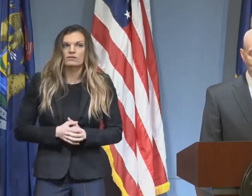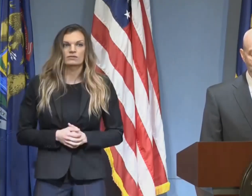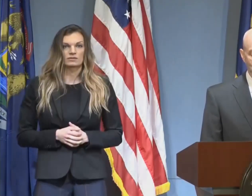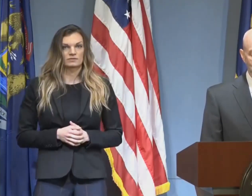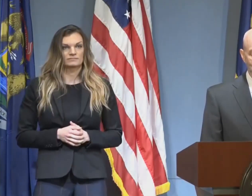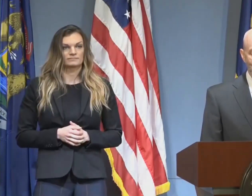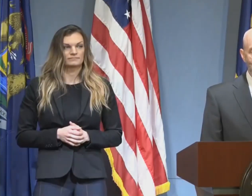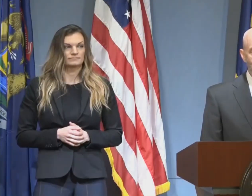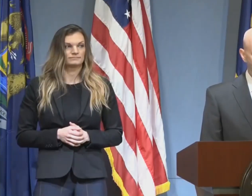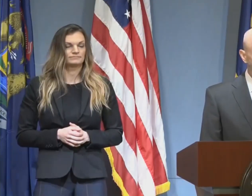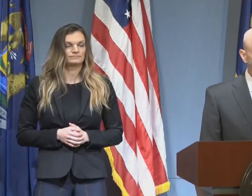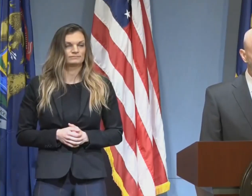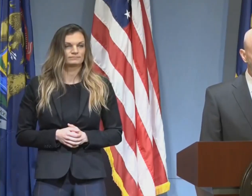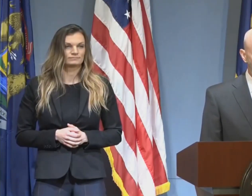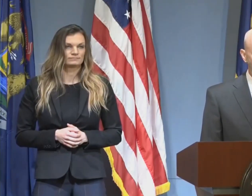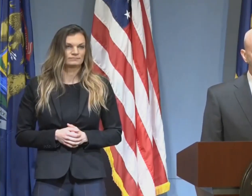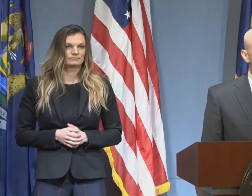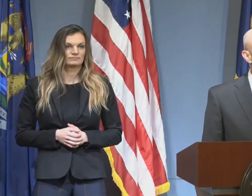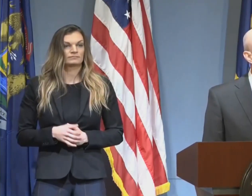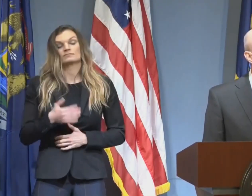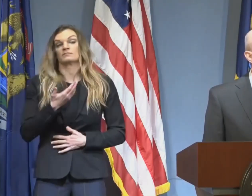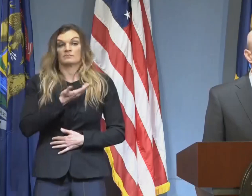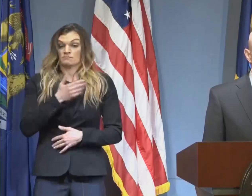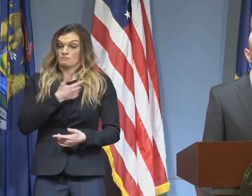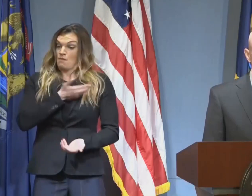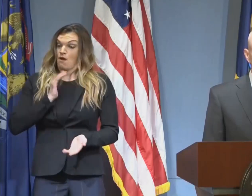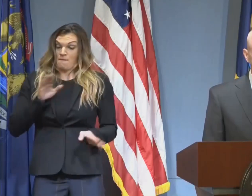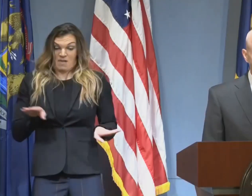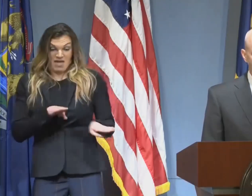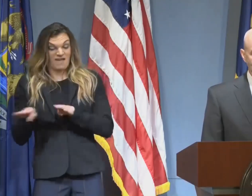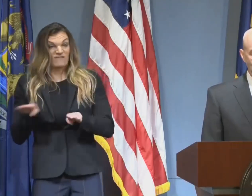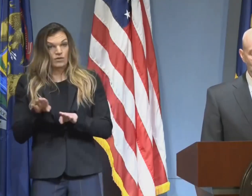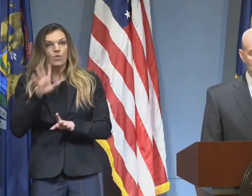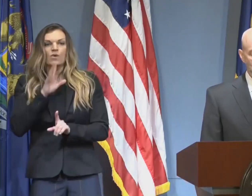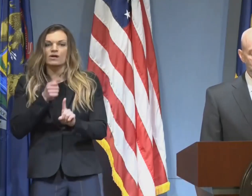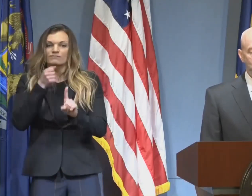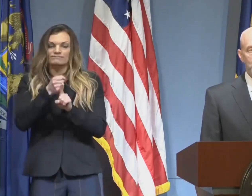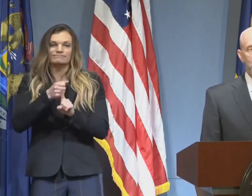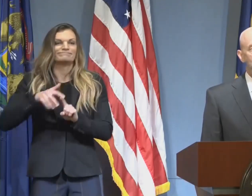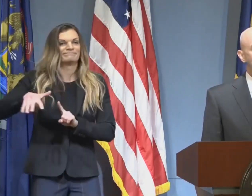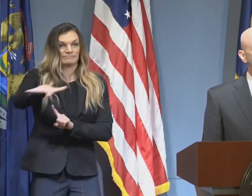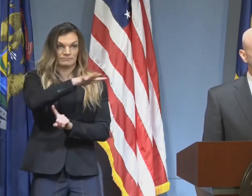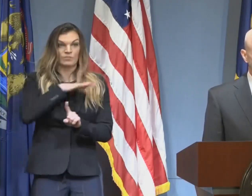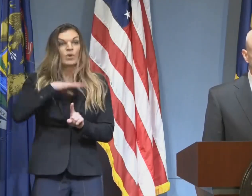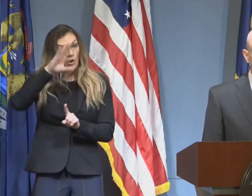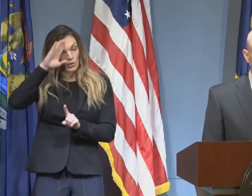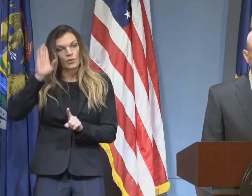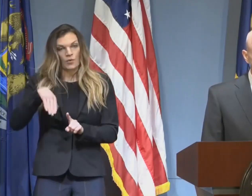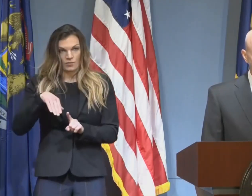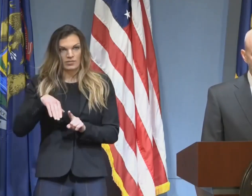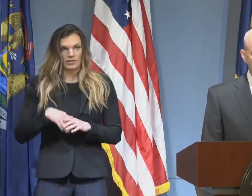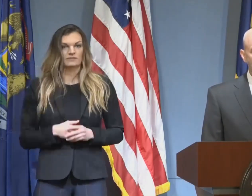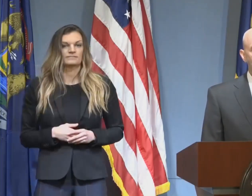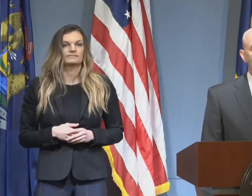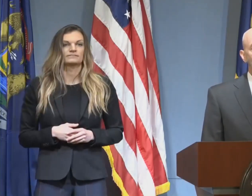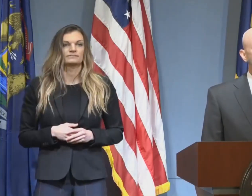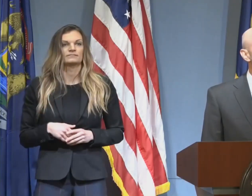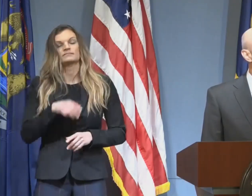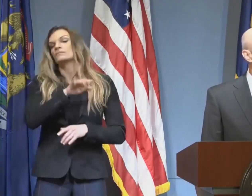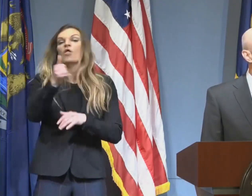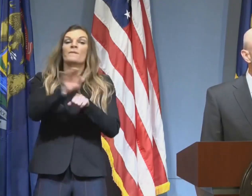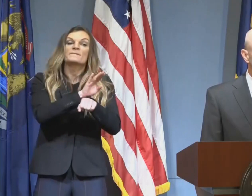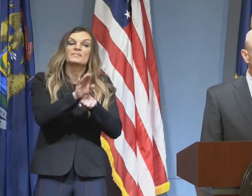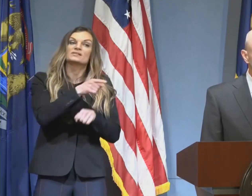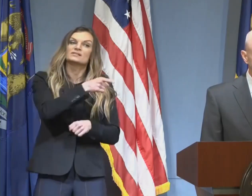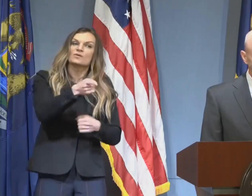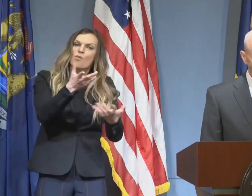we operate and behave will impact all residents of Michigan, as well as influence other businesses seeking to reopen